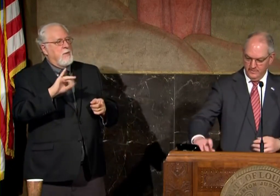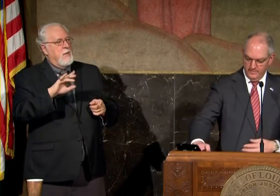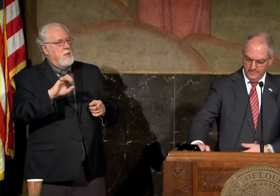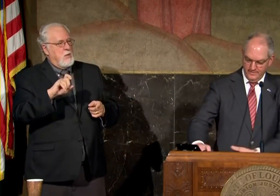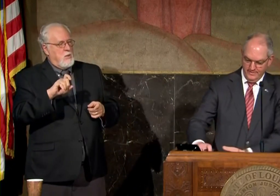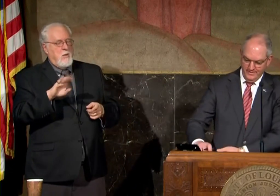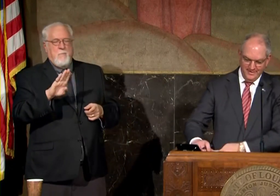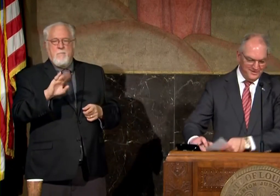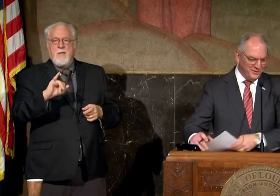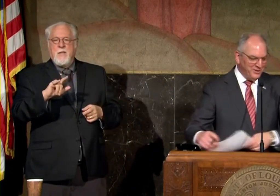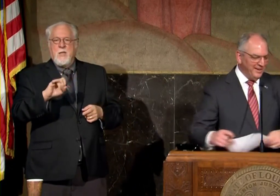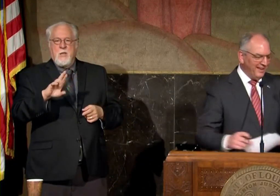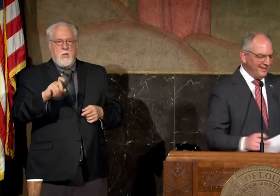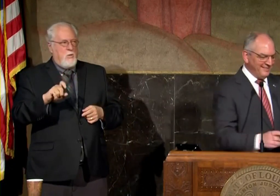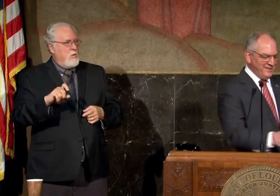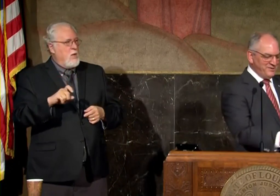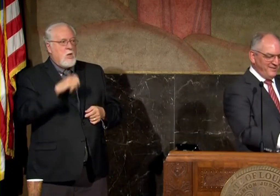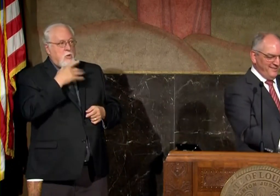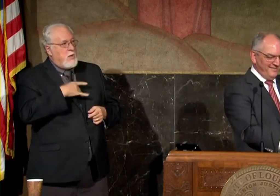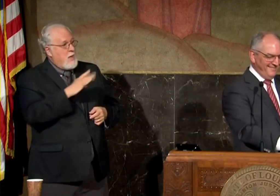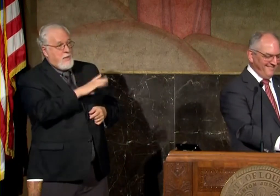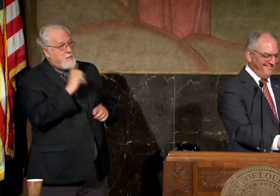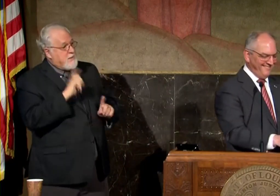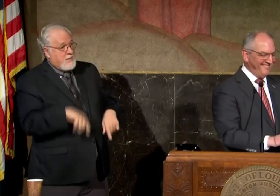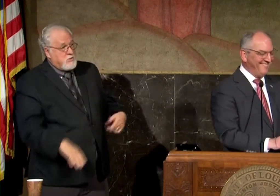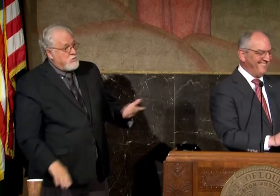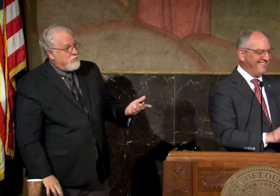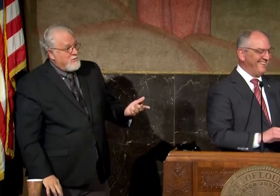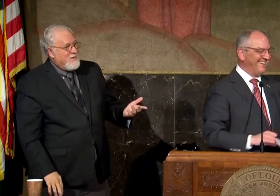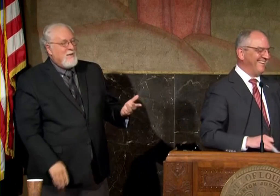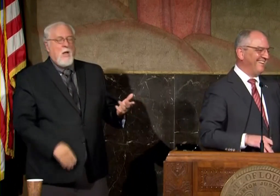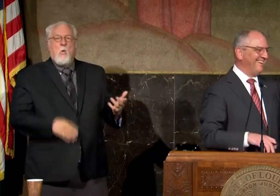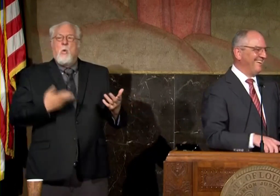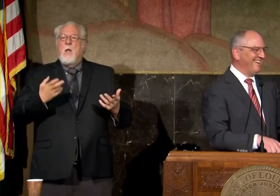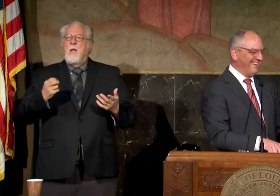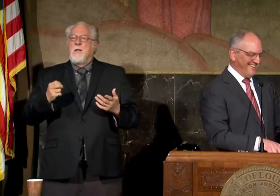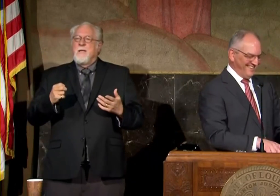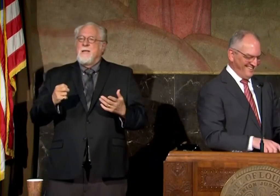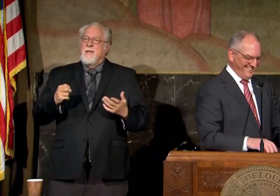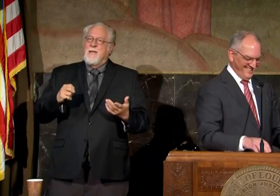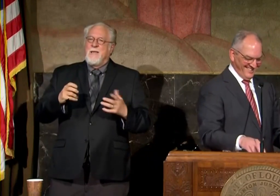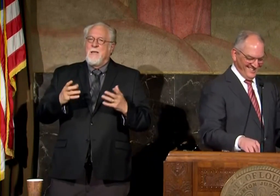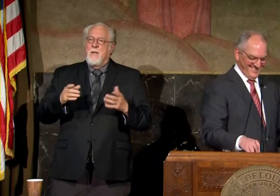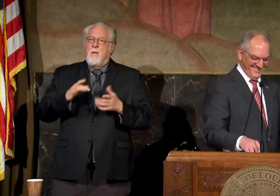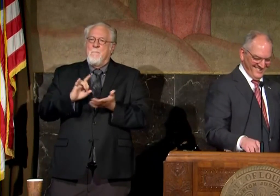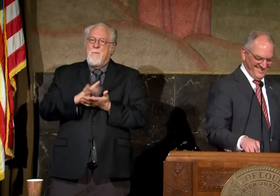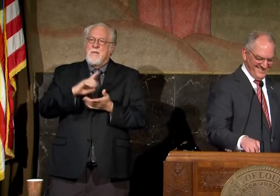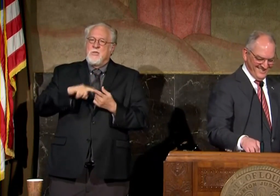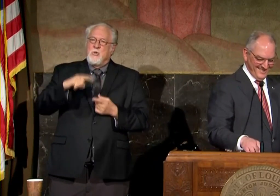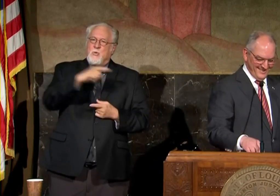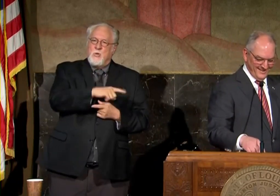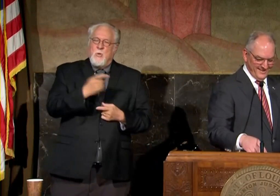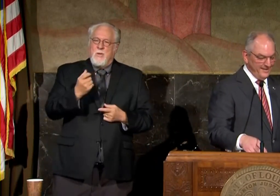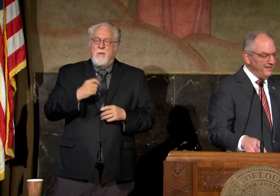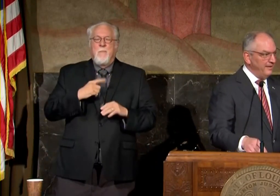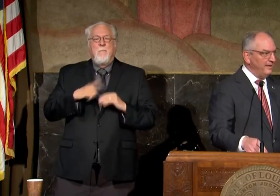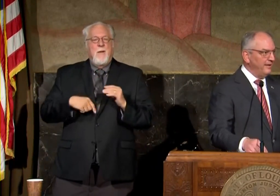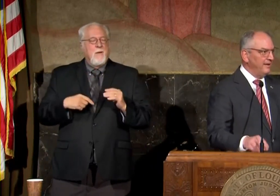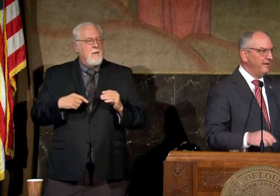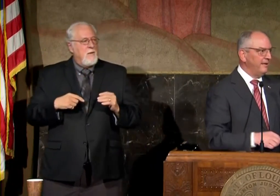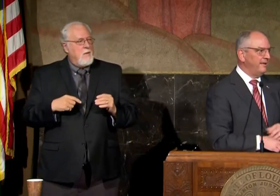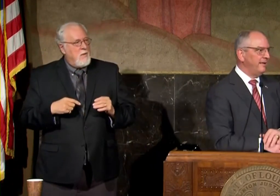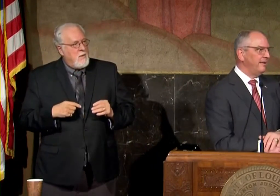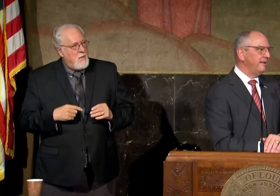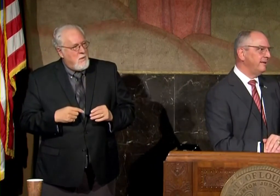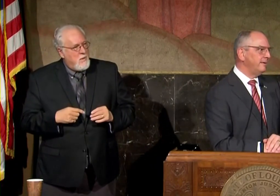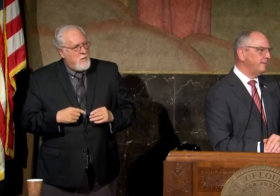i'll also ask you so you didn't like his answer well he kind of punted a little bit to you on this one which is um in terms of the